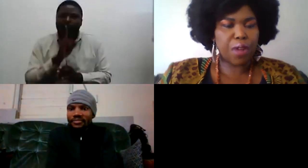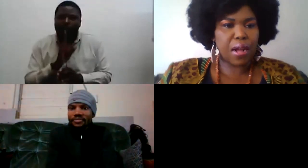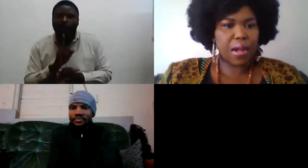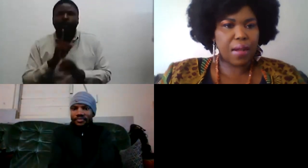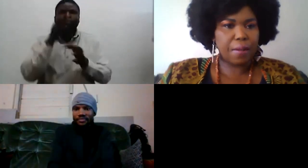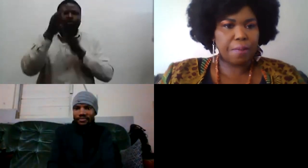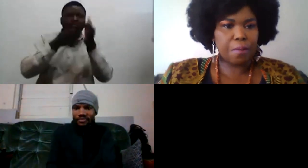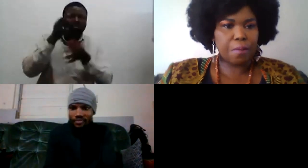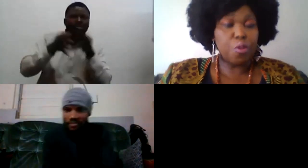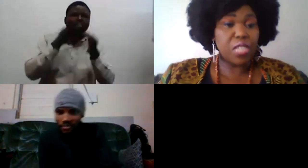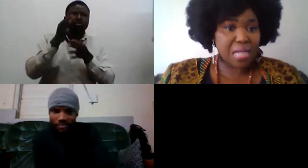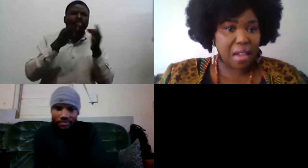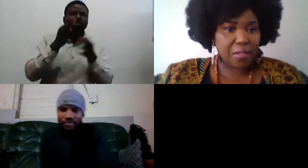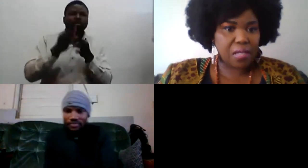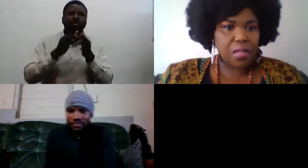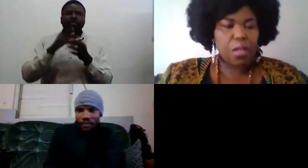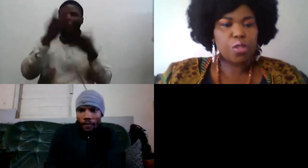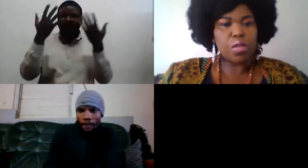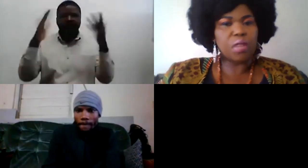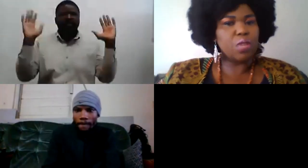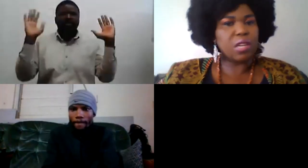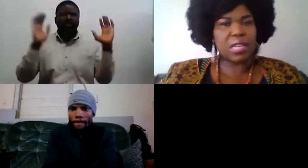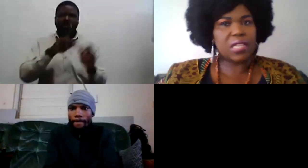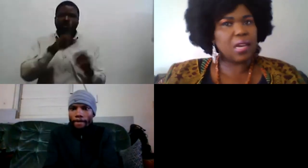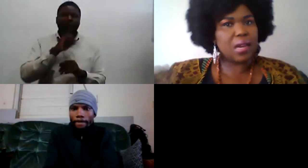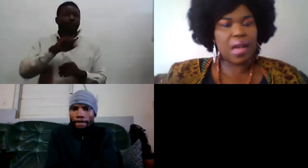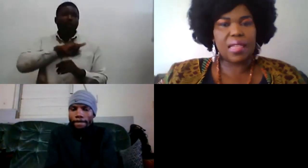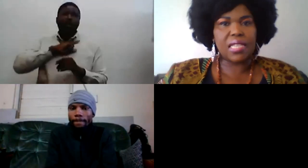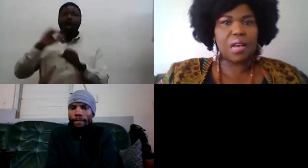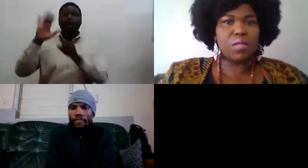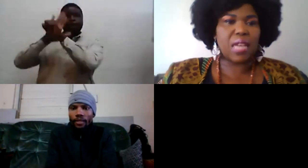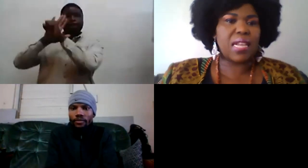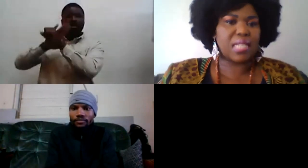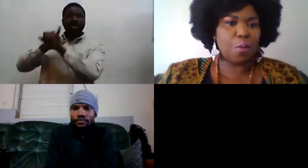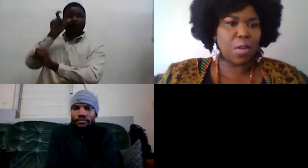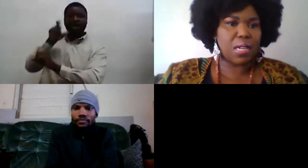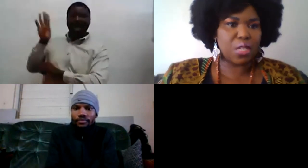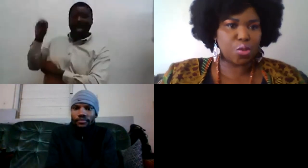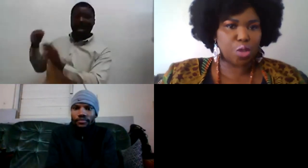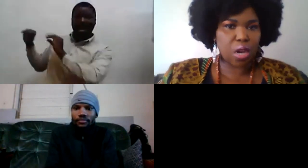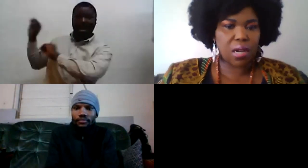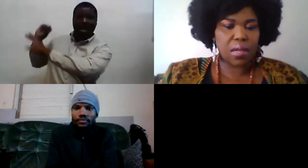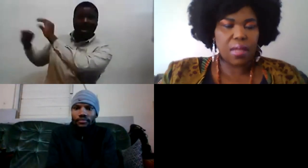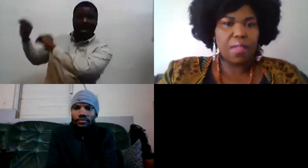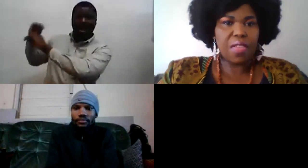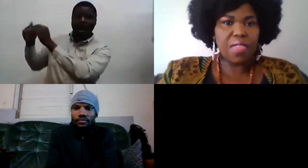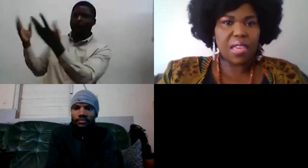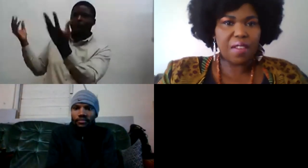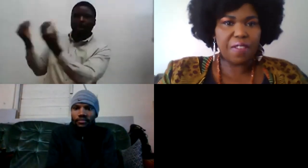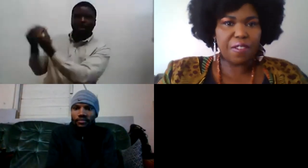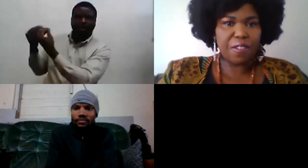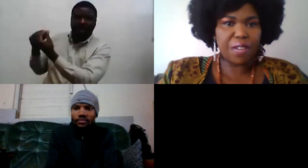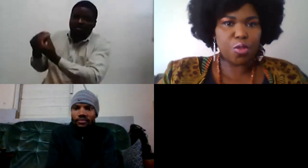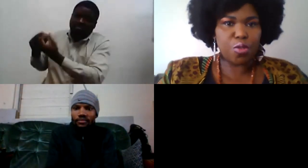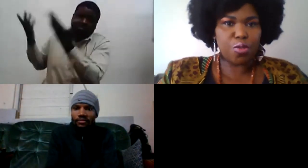off uh mute themselves so that we don't get uh other sounds unless someone needs to talk then they